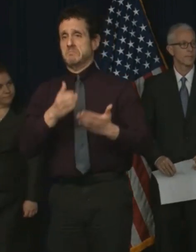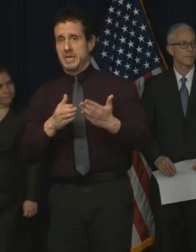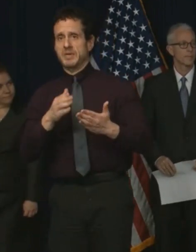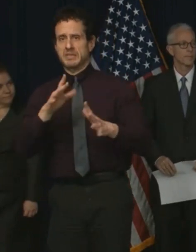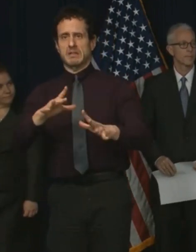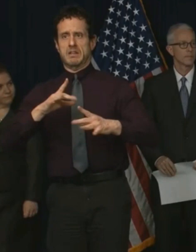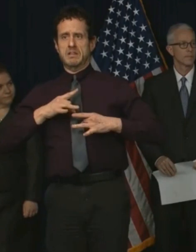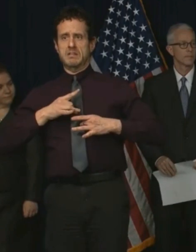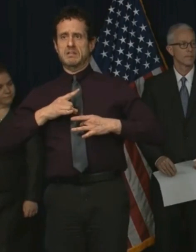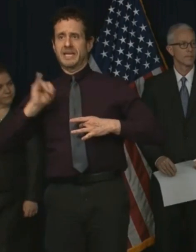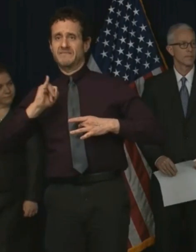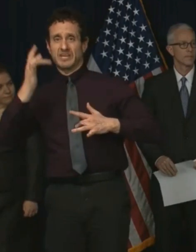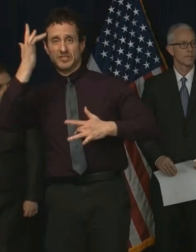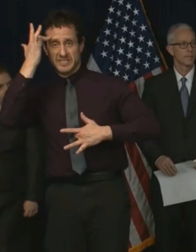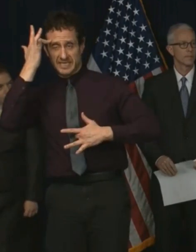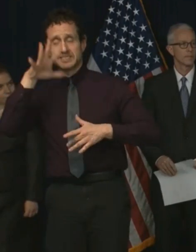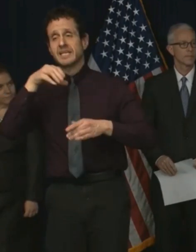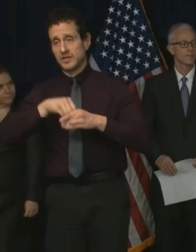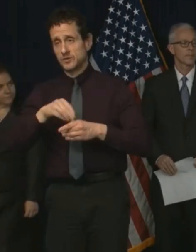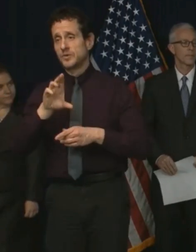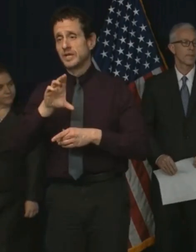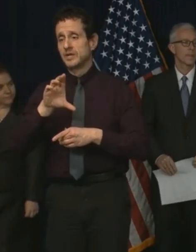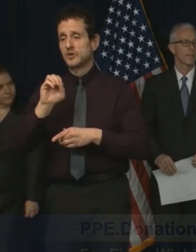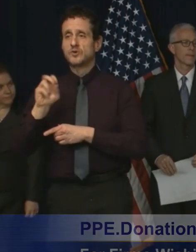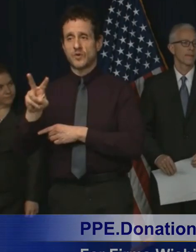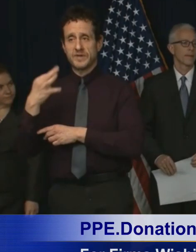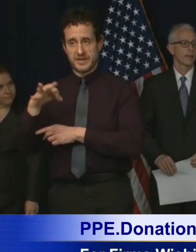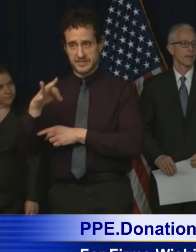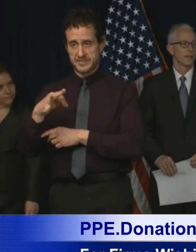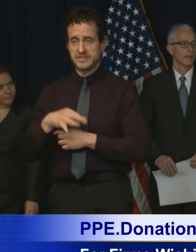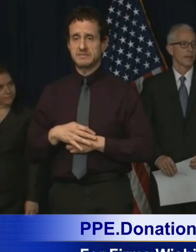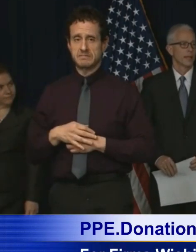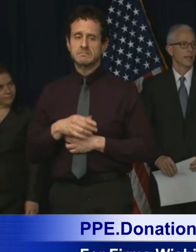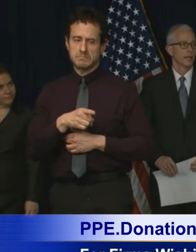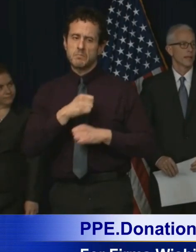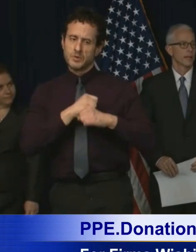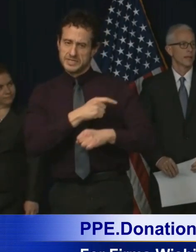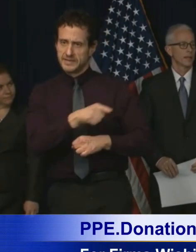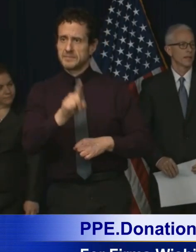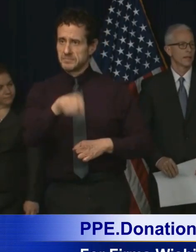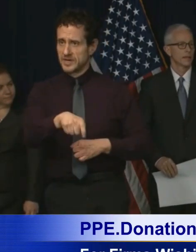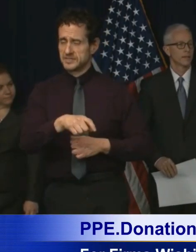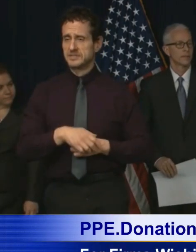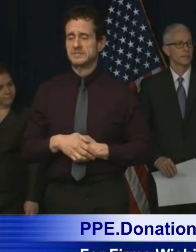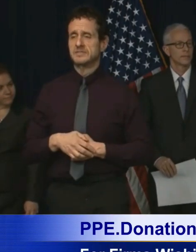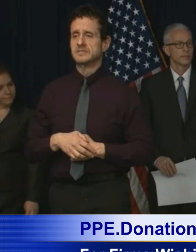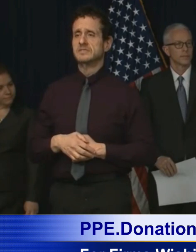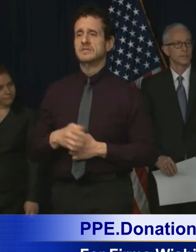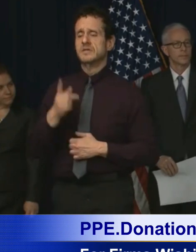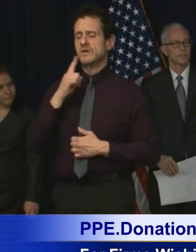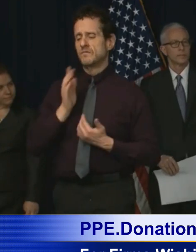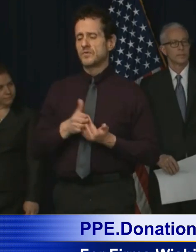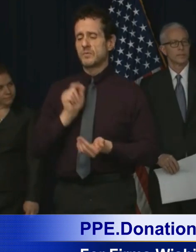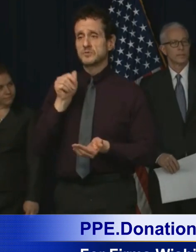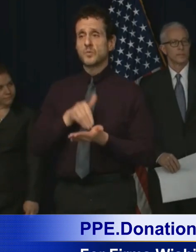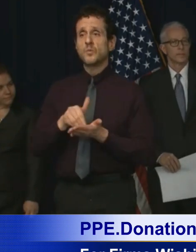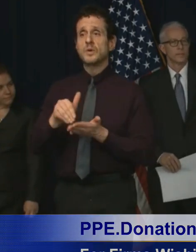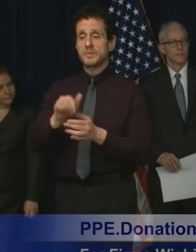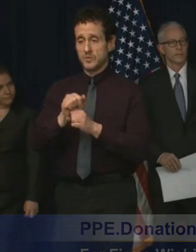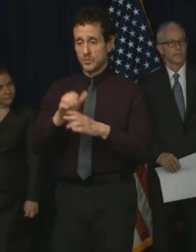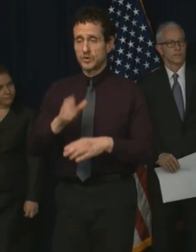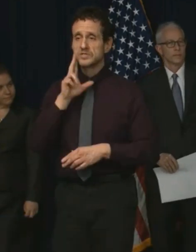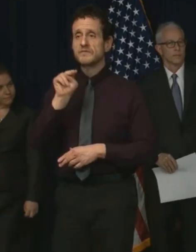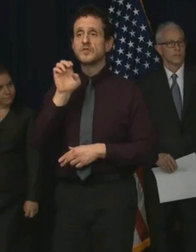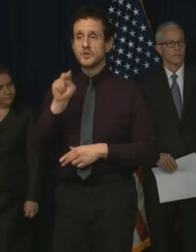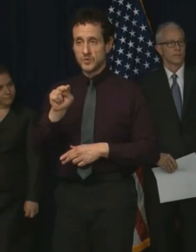infectious diseases, including COVID-19. On behalf of the nearly 1 million workers of organized labor